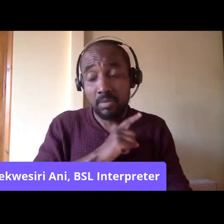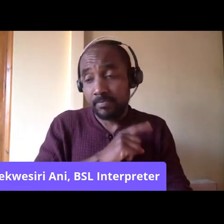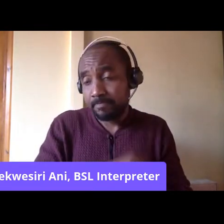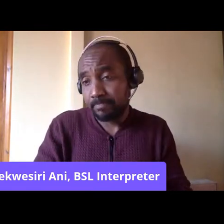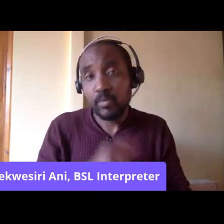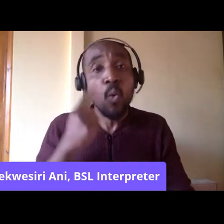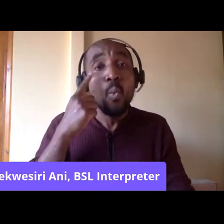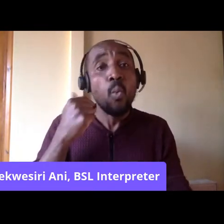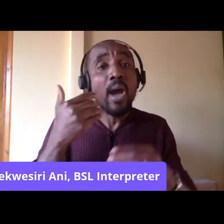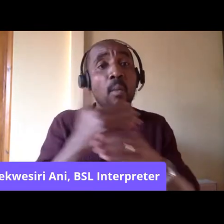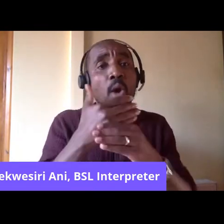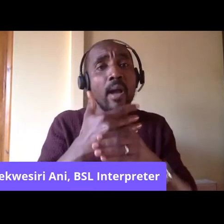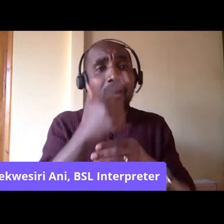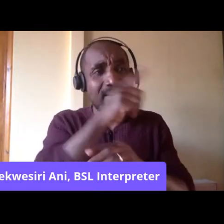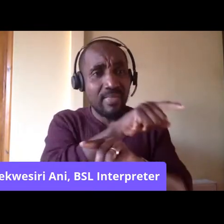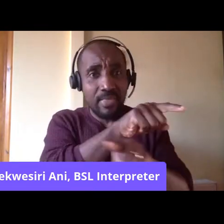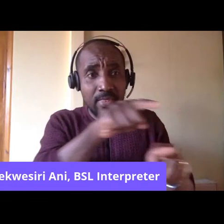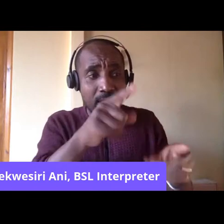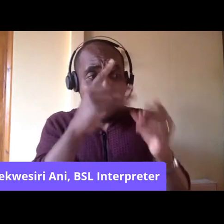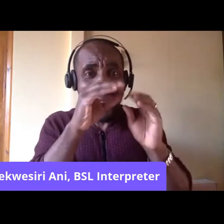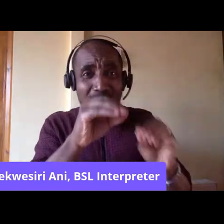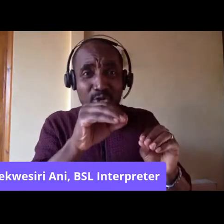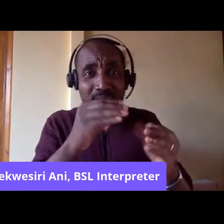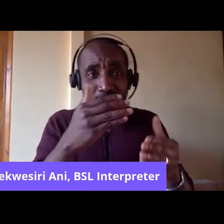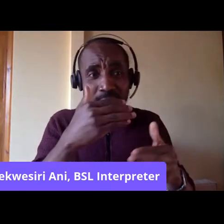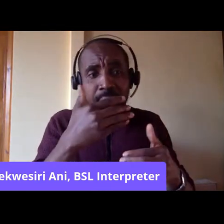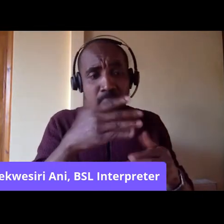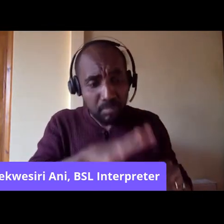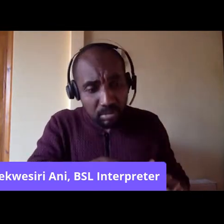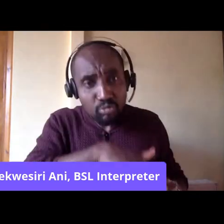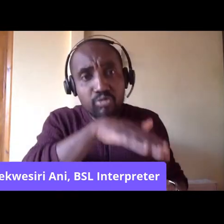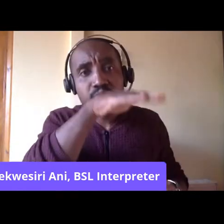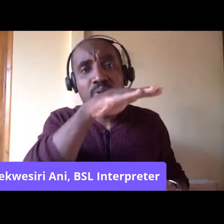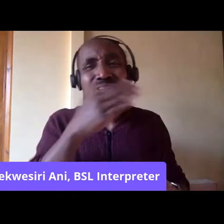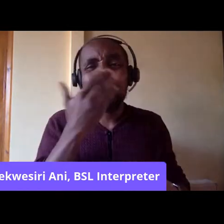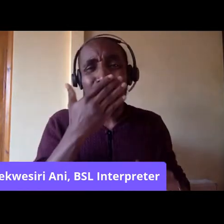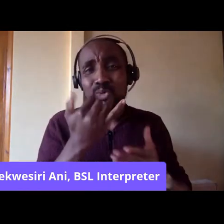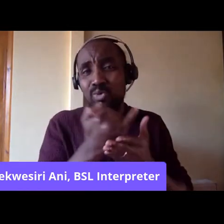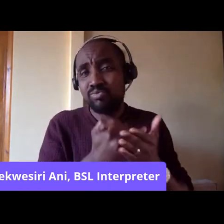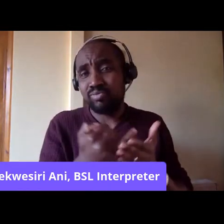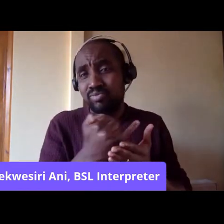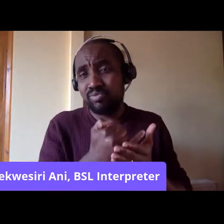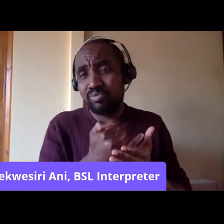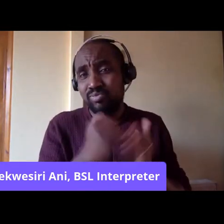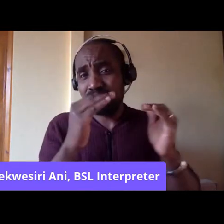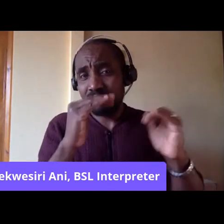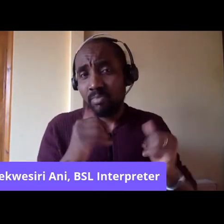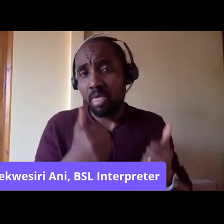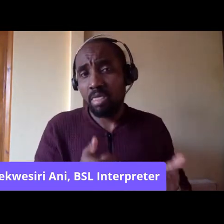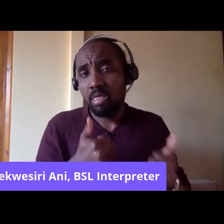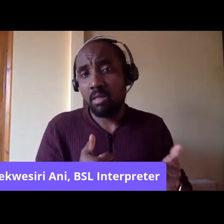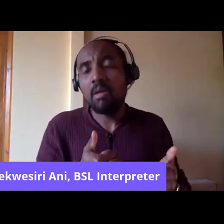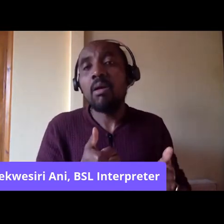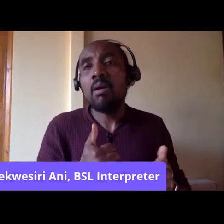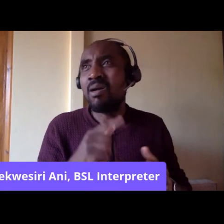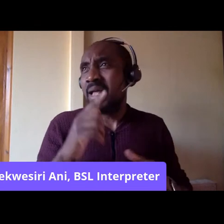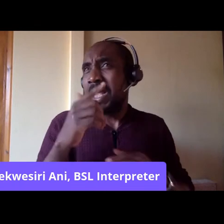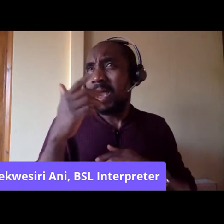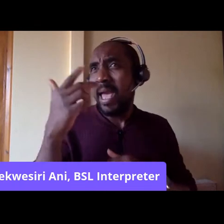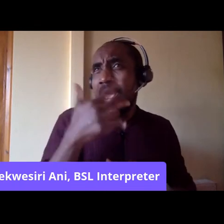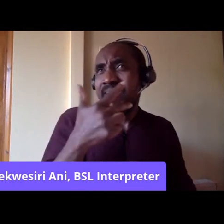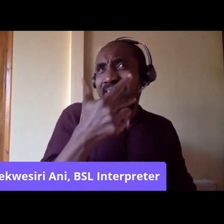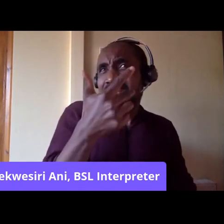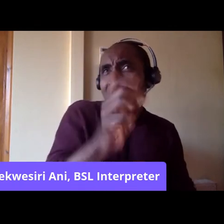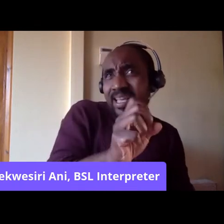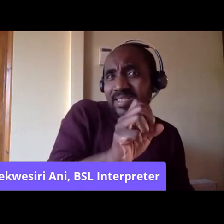white workers, they had been raised in pretty crummy schools. Education had just really been in state in the 1880s, not